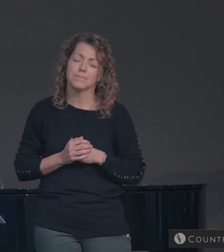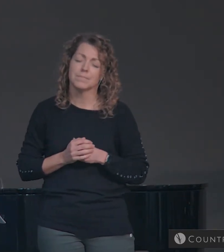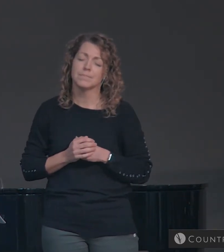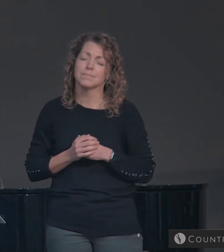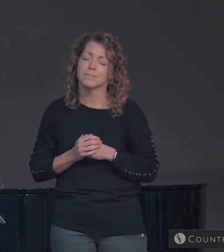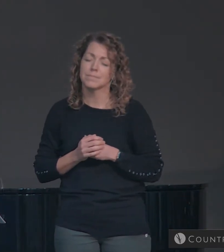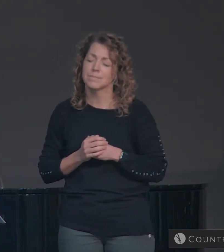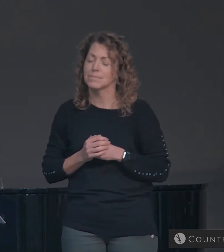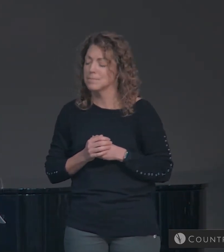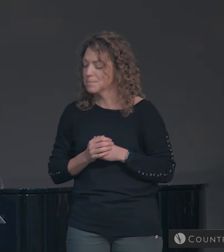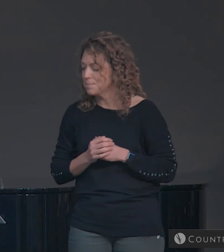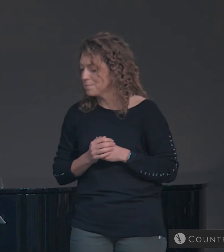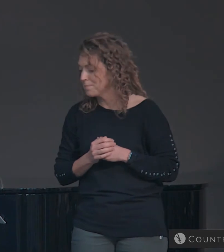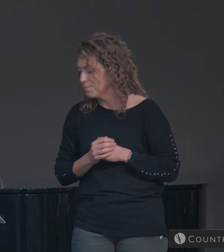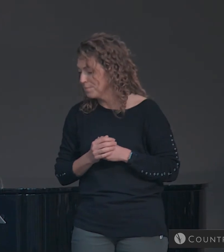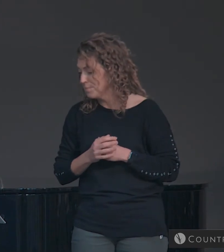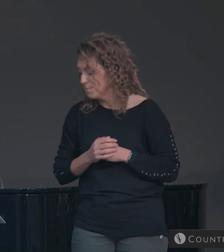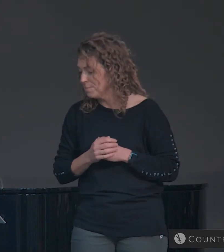flood.